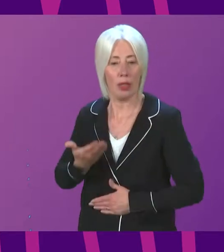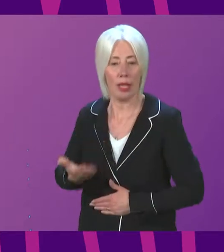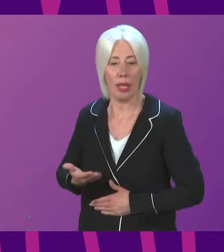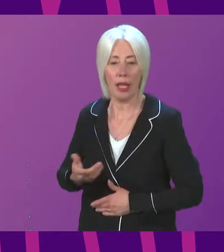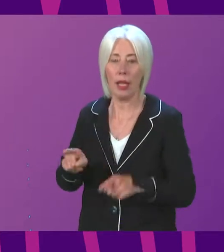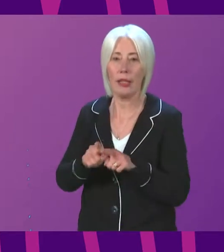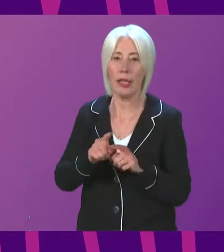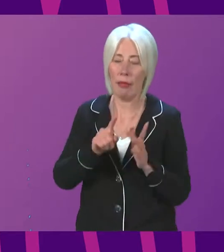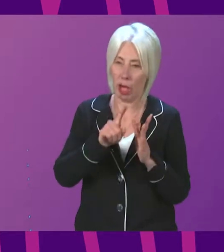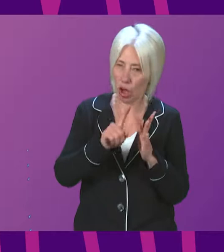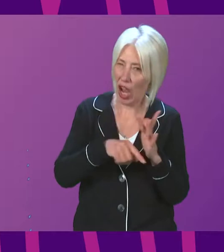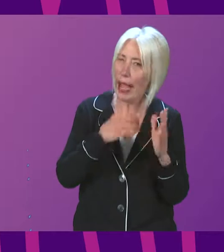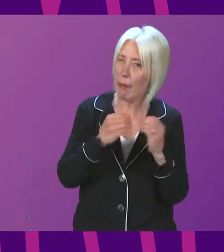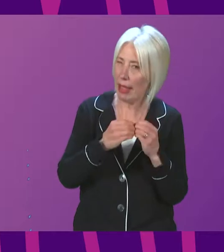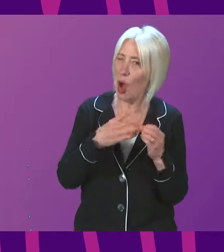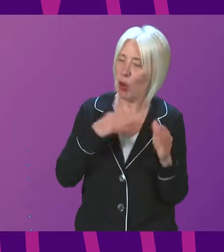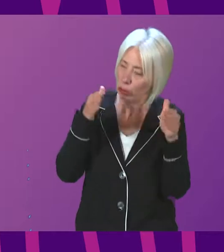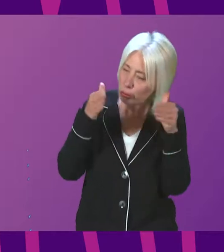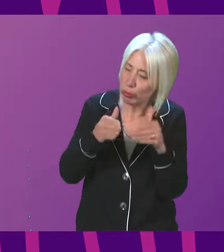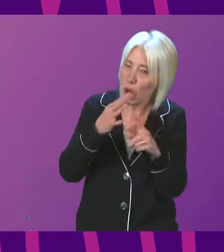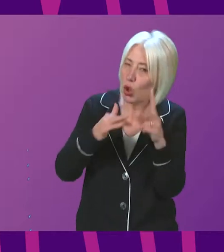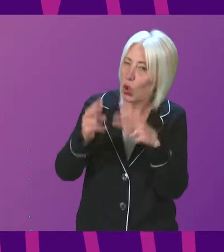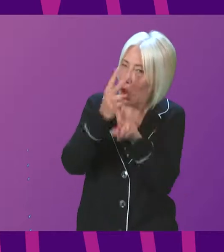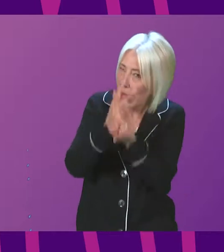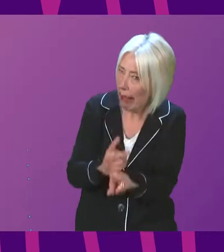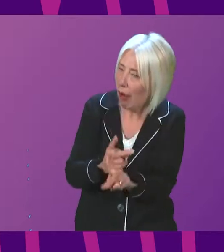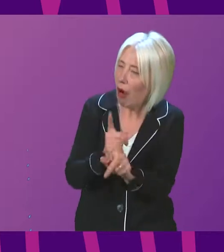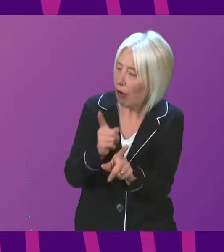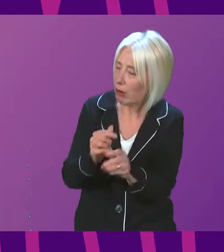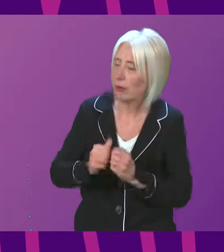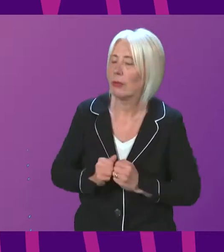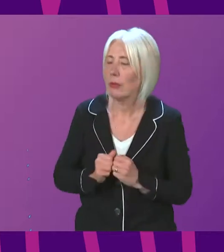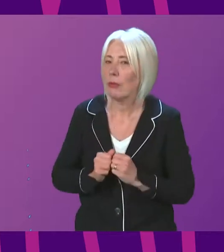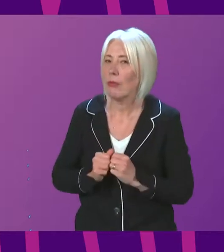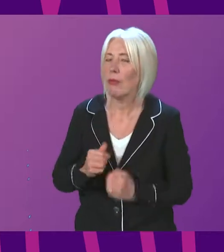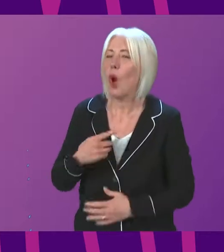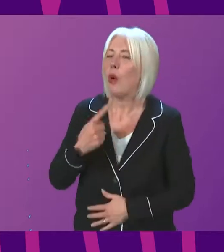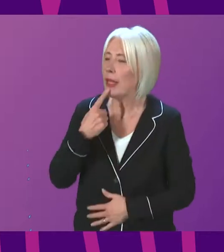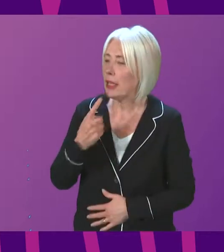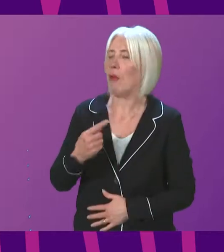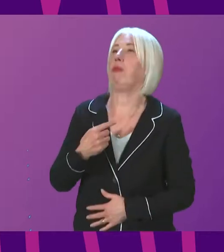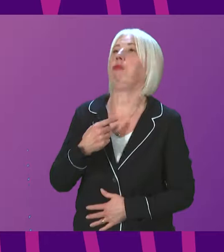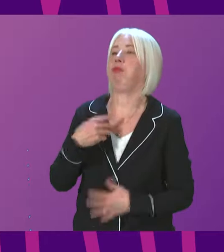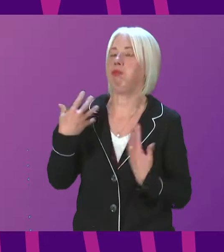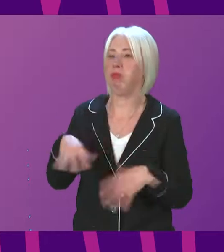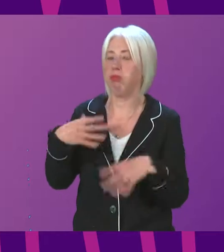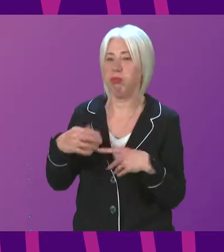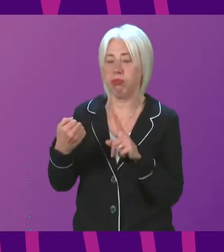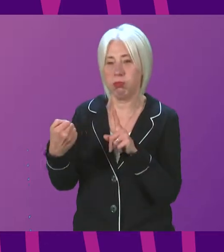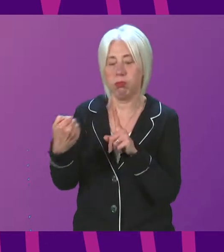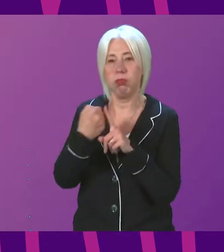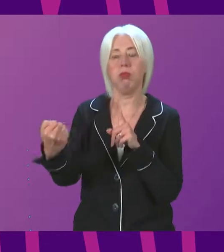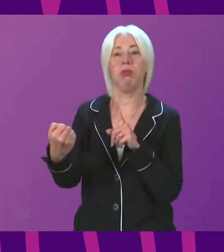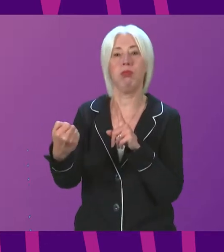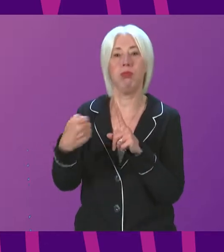Bailey, I would hone in on the social care and what has been said there. Can I say the most profound impact was